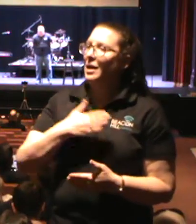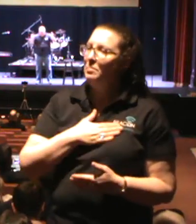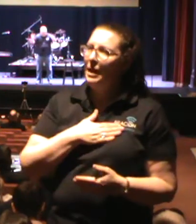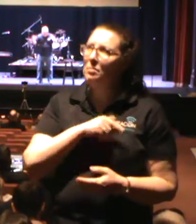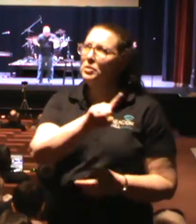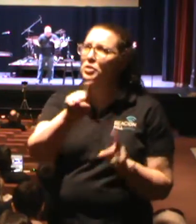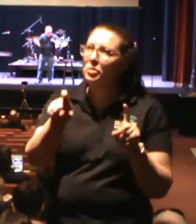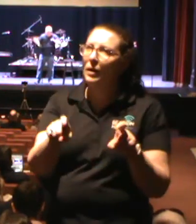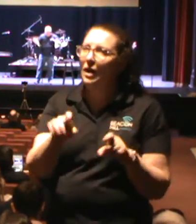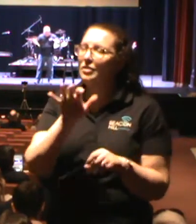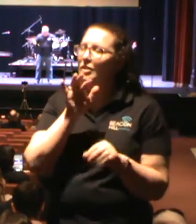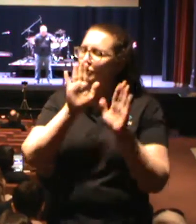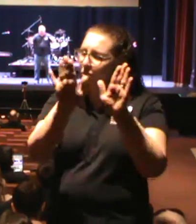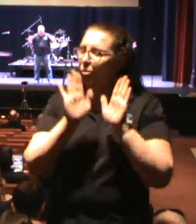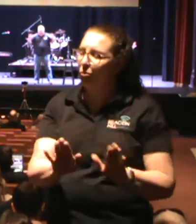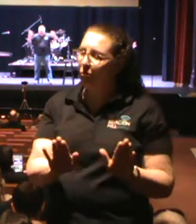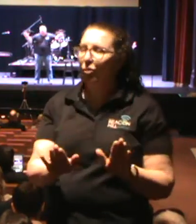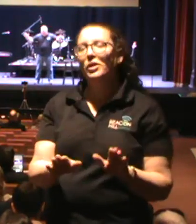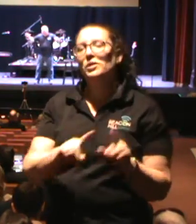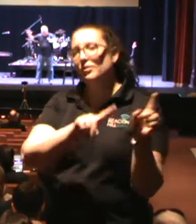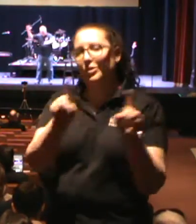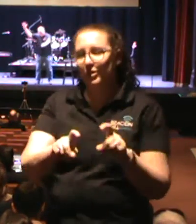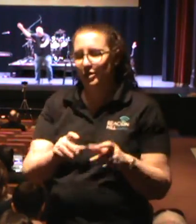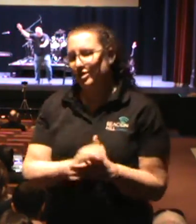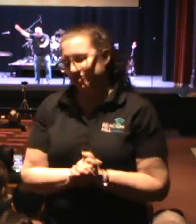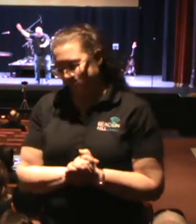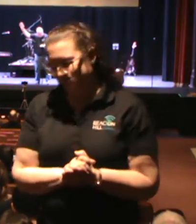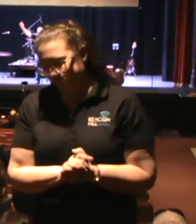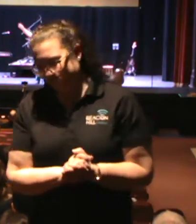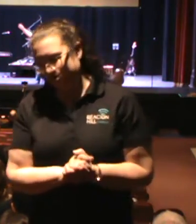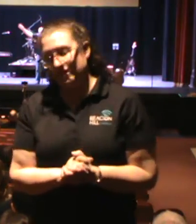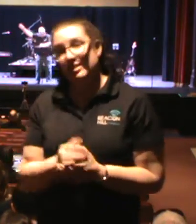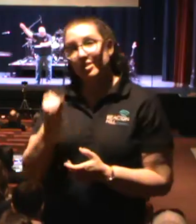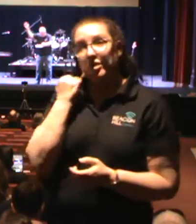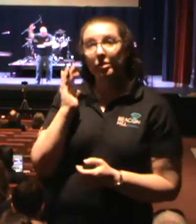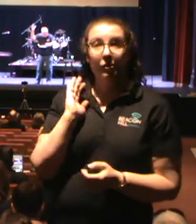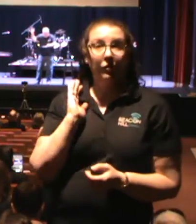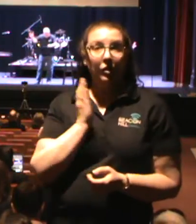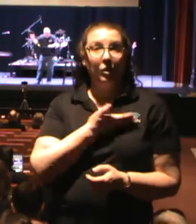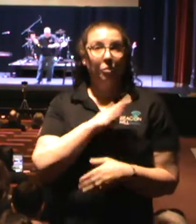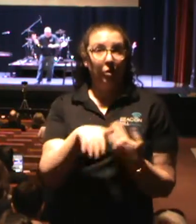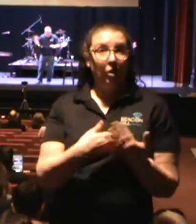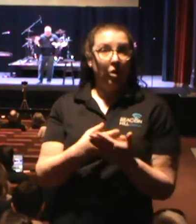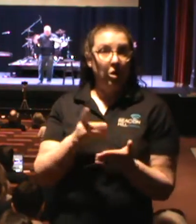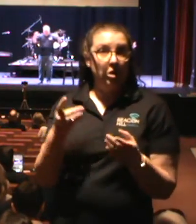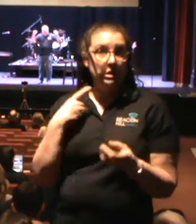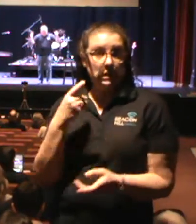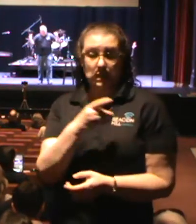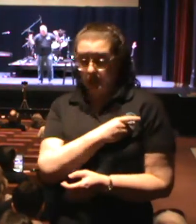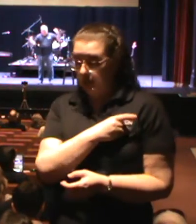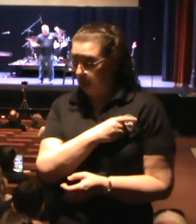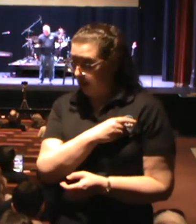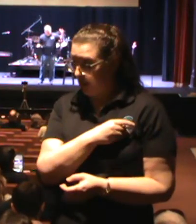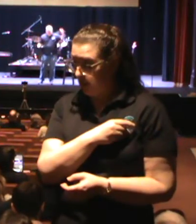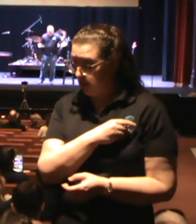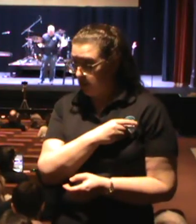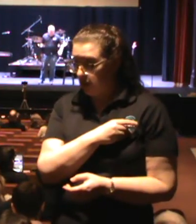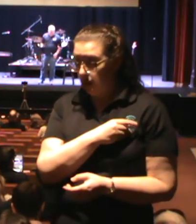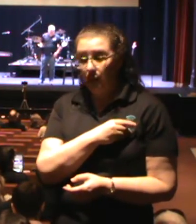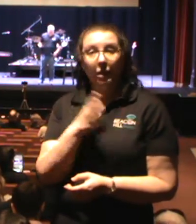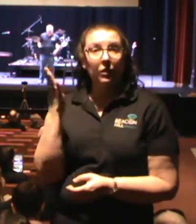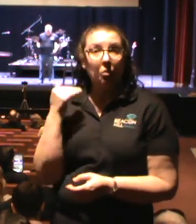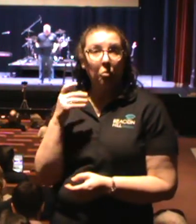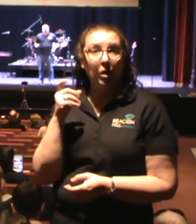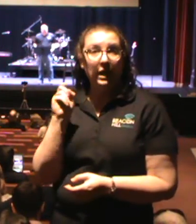questions. I'm glad you asked that, all right? So after all, if we're all deacons in the broad sense, why is there a need for people who are officially